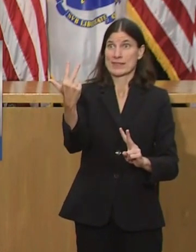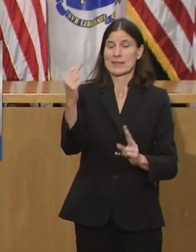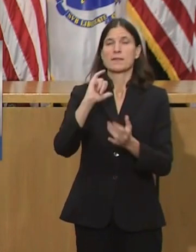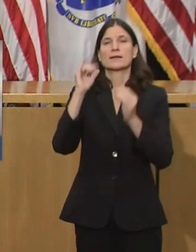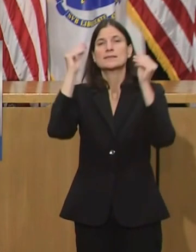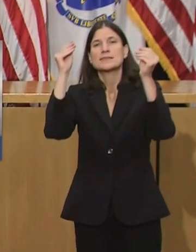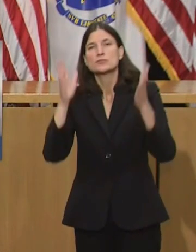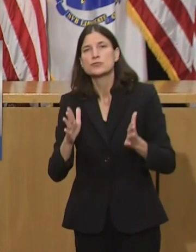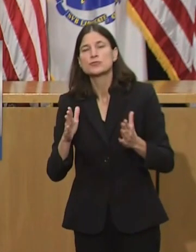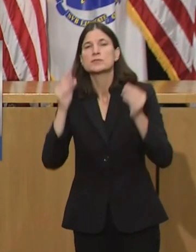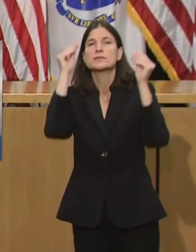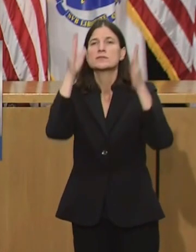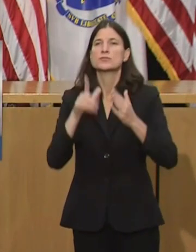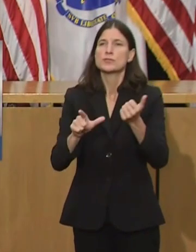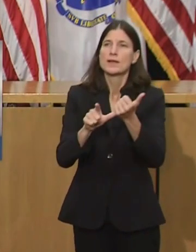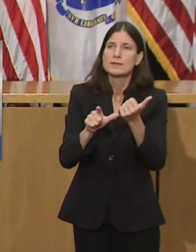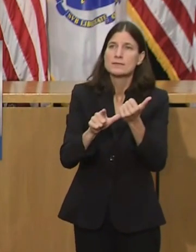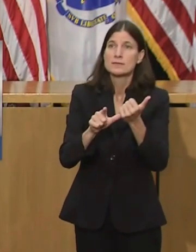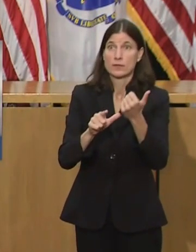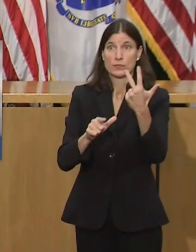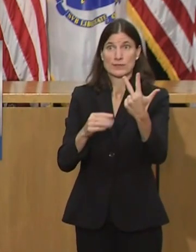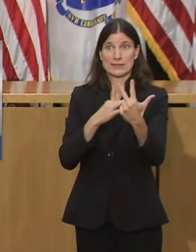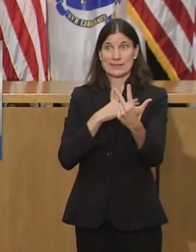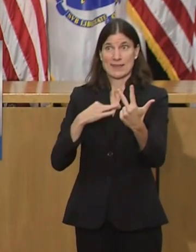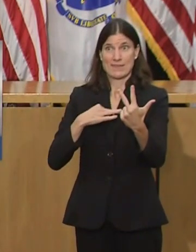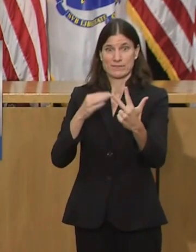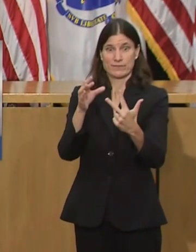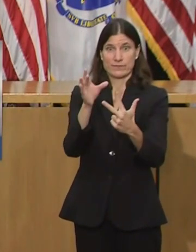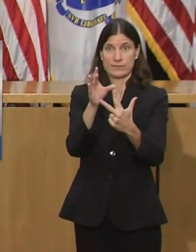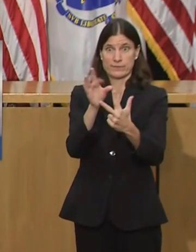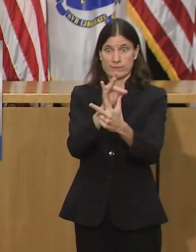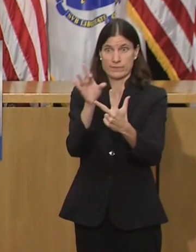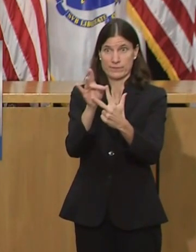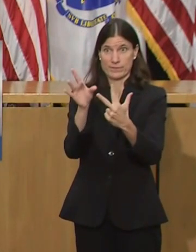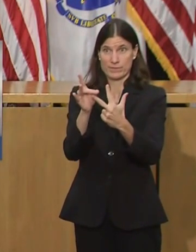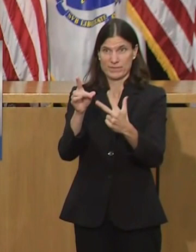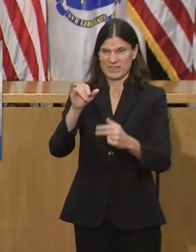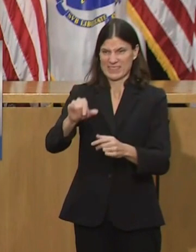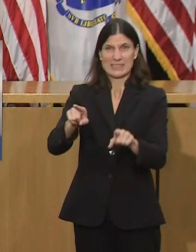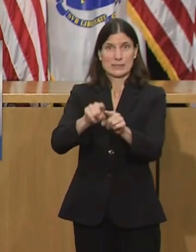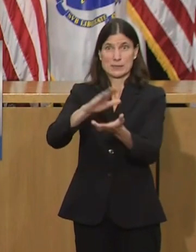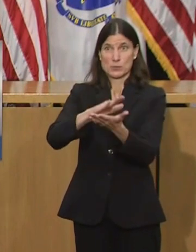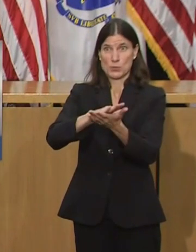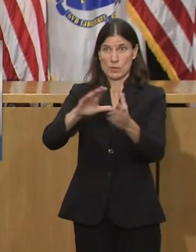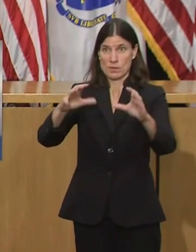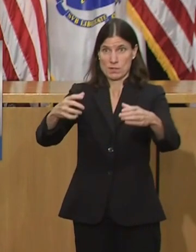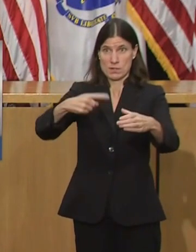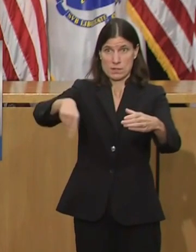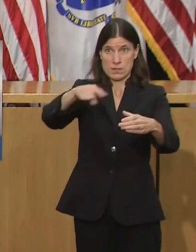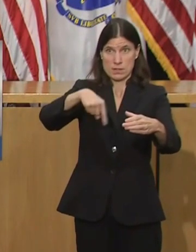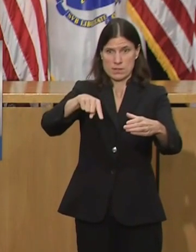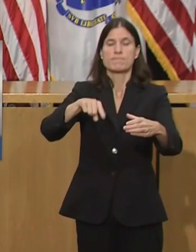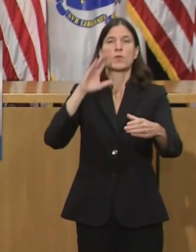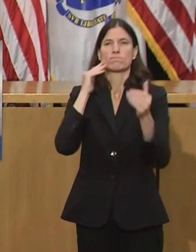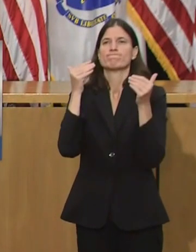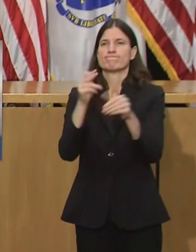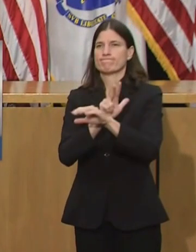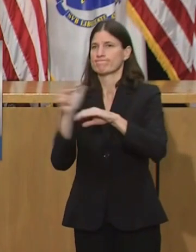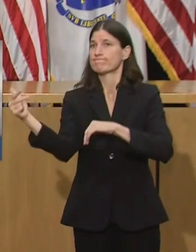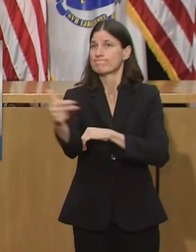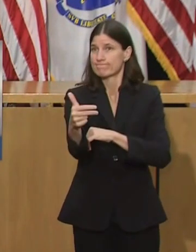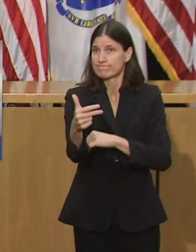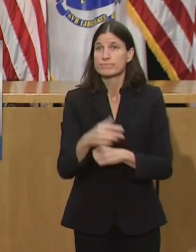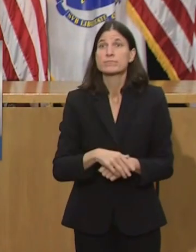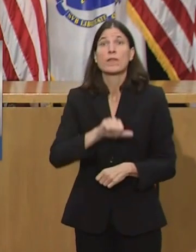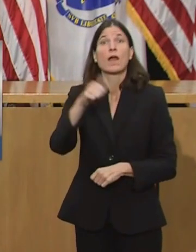evidence of transmission among staff and if two or more students on the bus develop COVID-19 within 14 days.